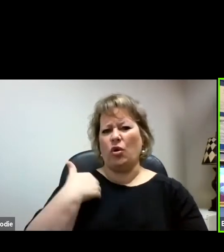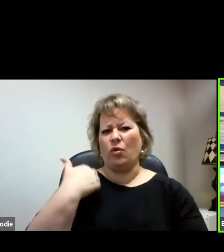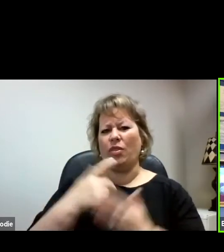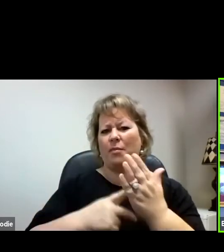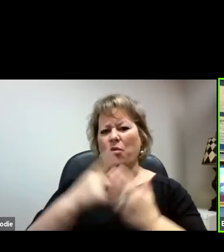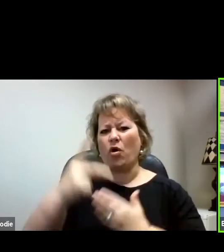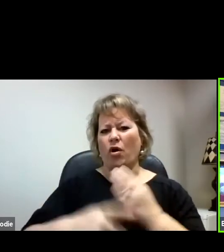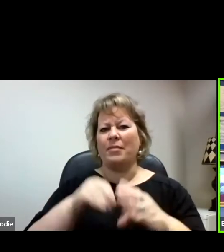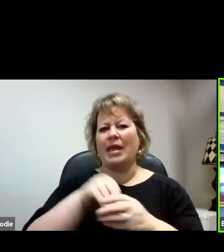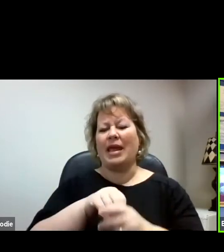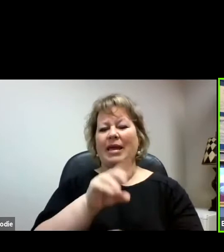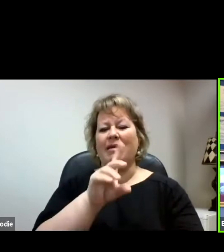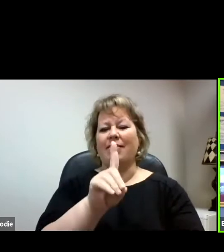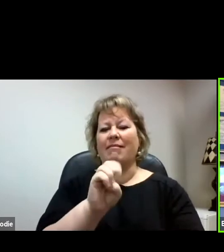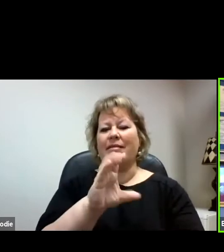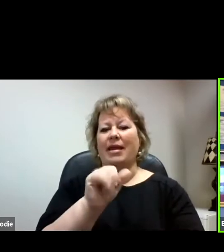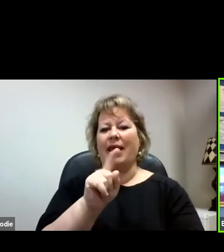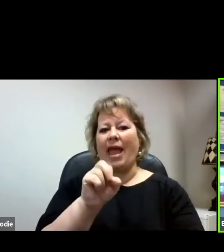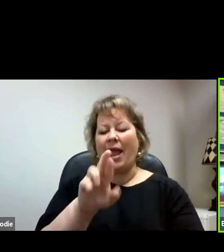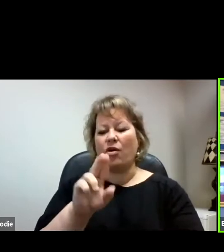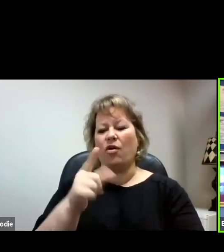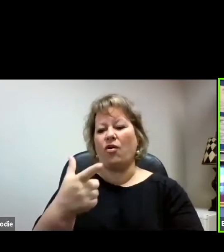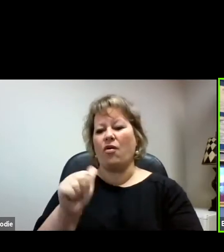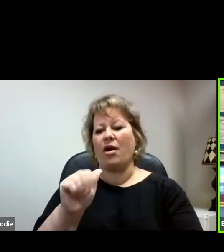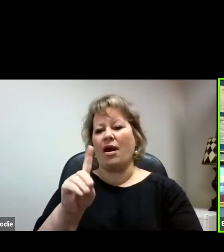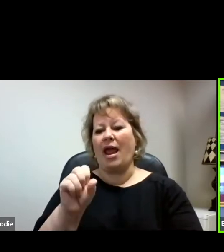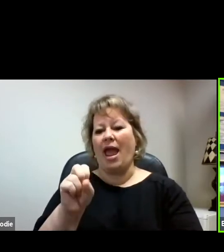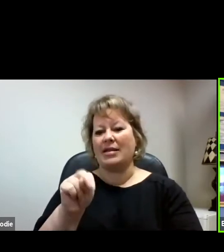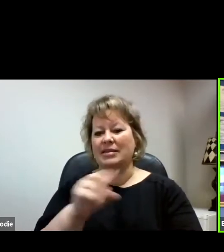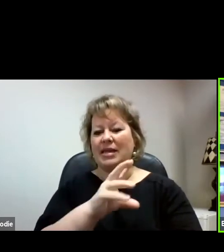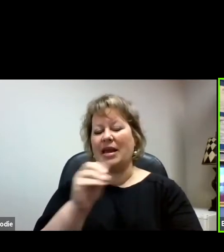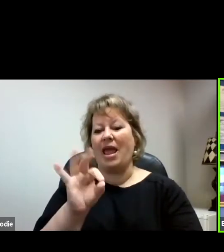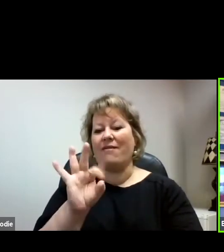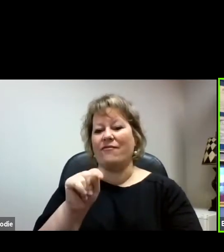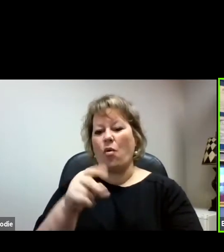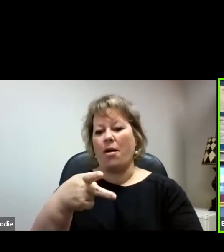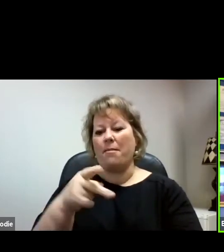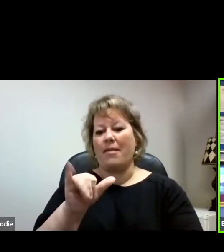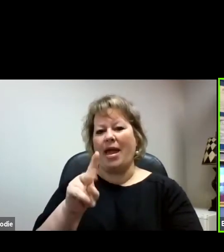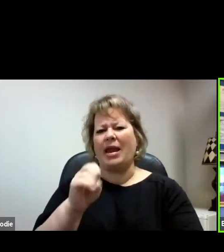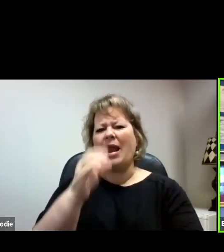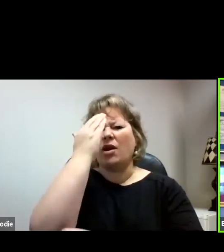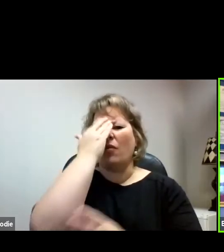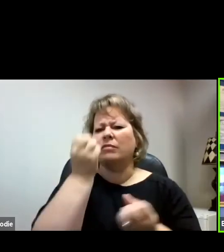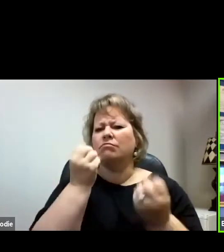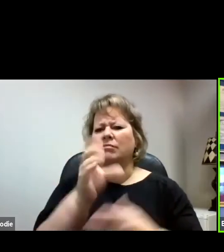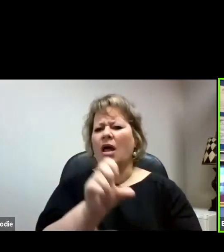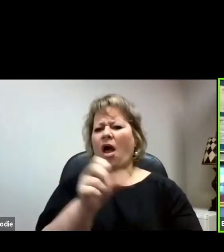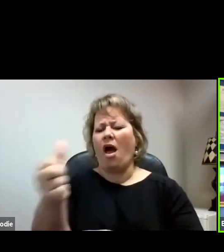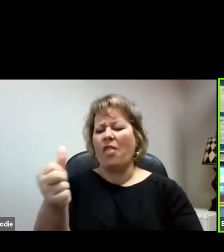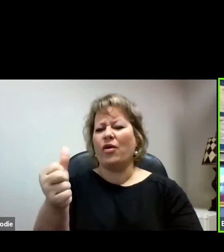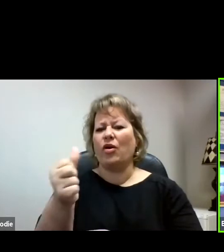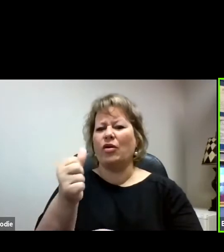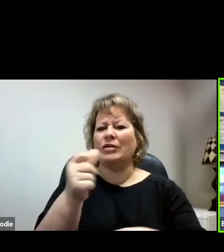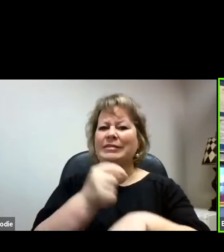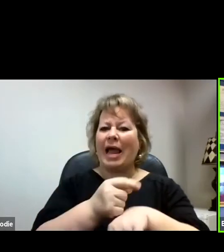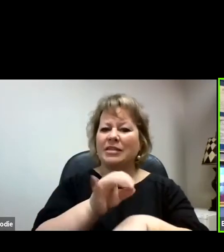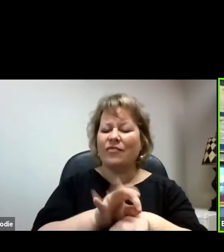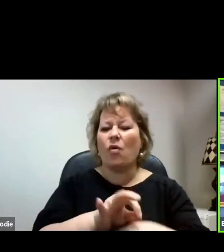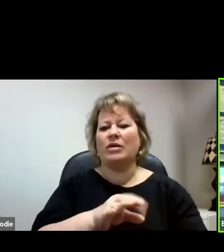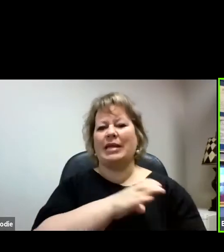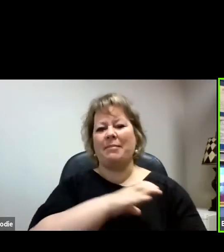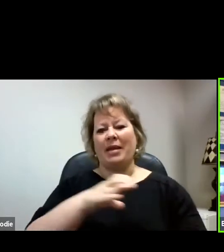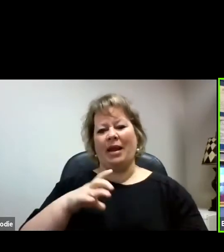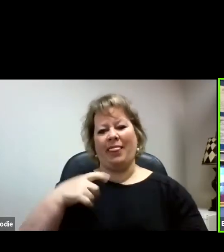Gadsden, and Fort Payne. I know there's numerous other task force and committees we partner on and are part